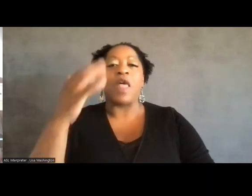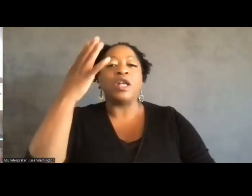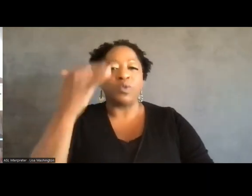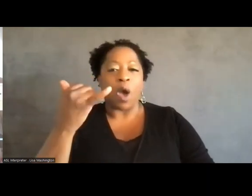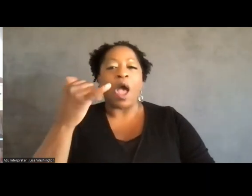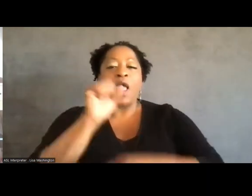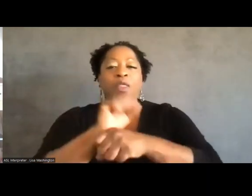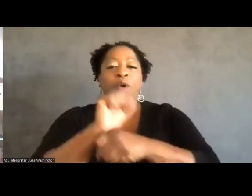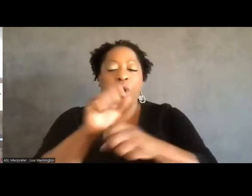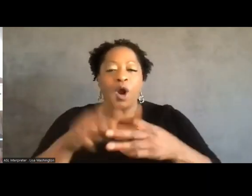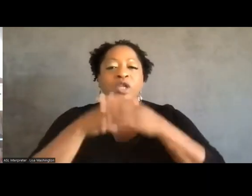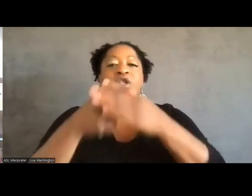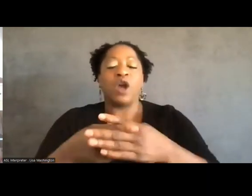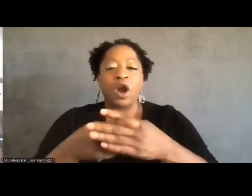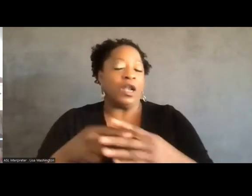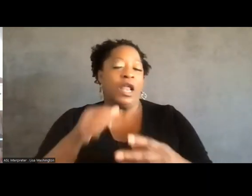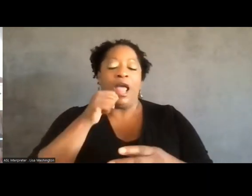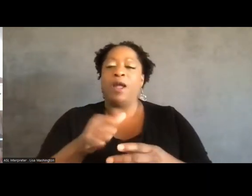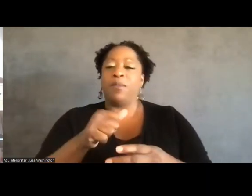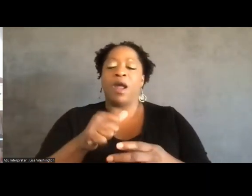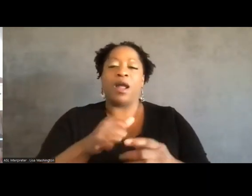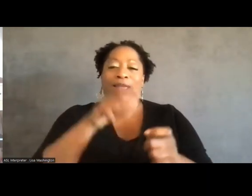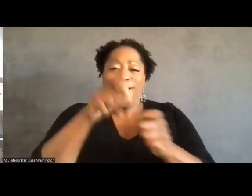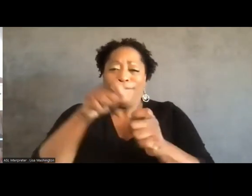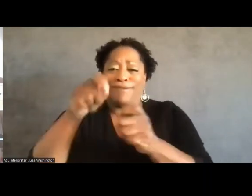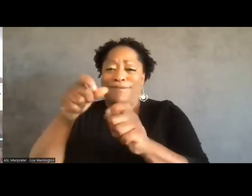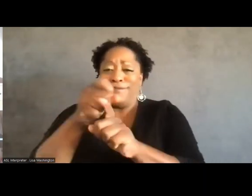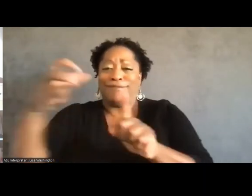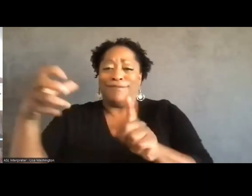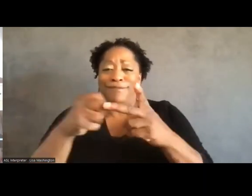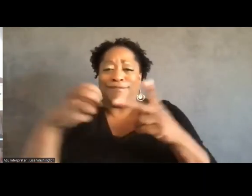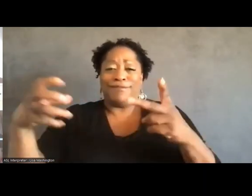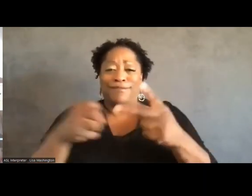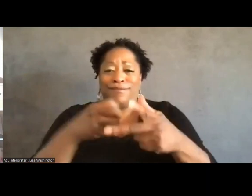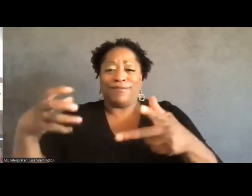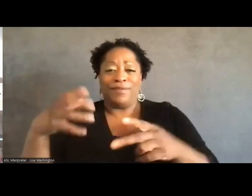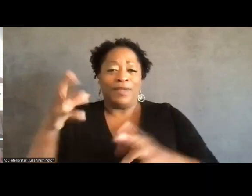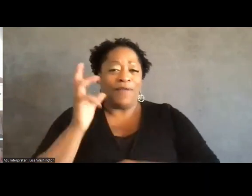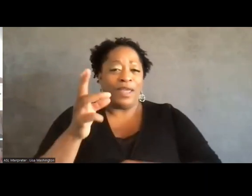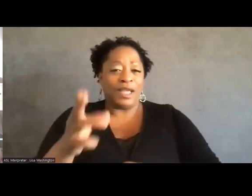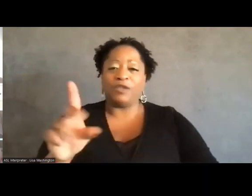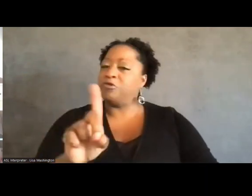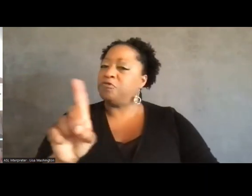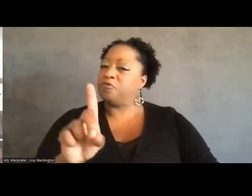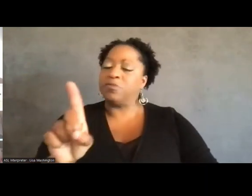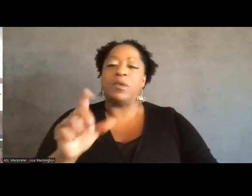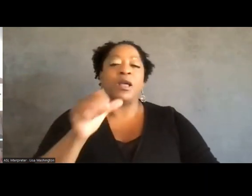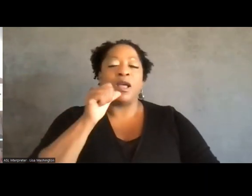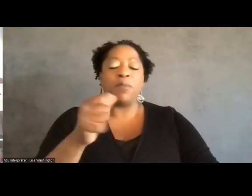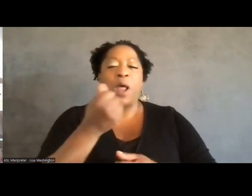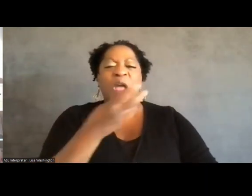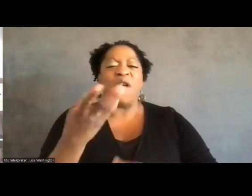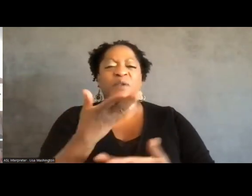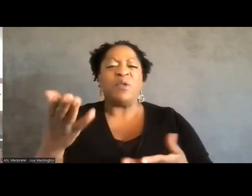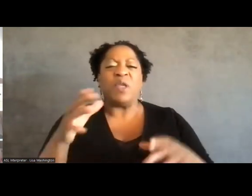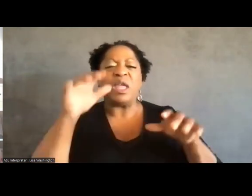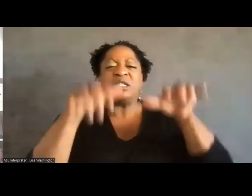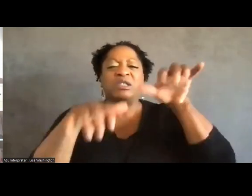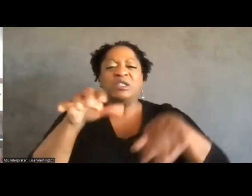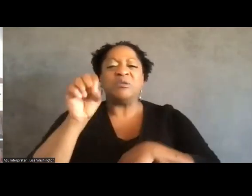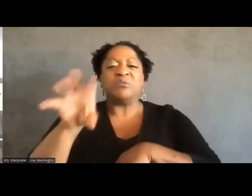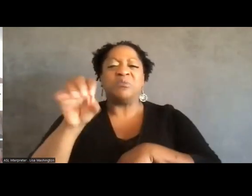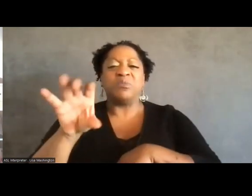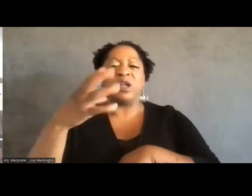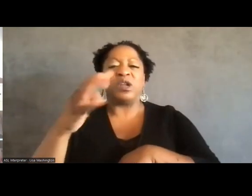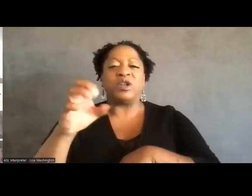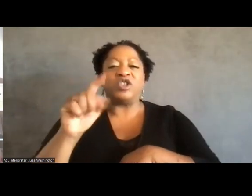So I'm not going to get into every single detail of the history at this point. I'm going to drop a couple of things in the chat if you want to